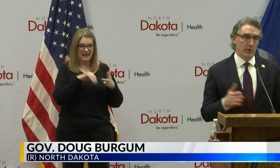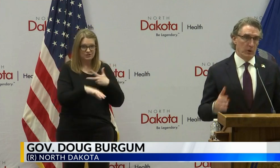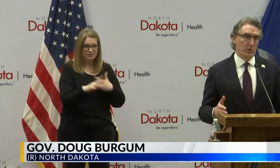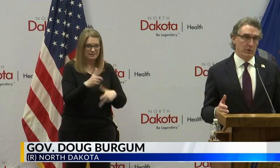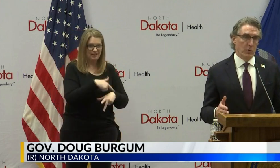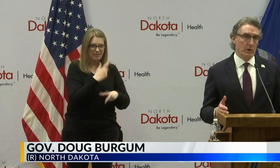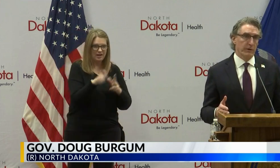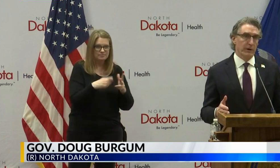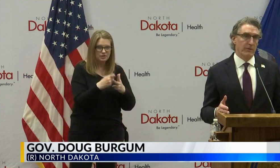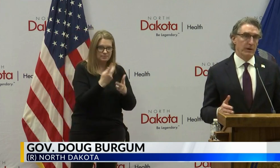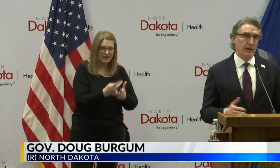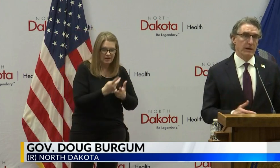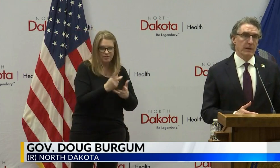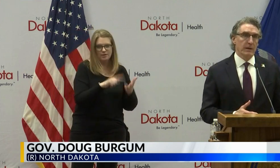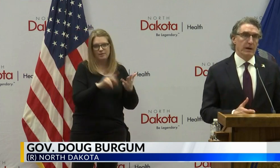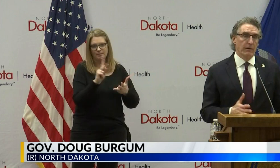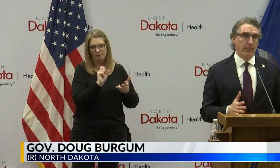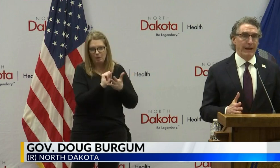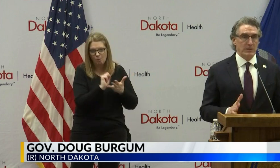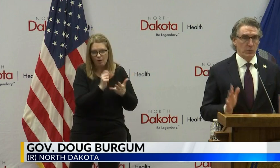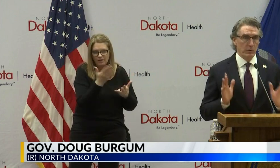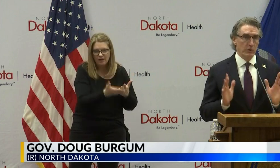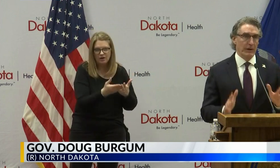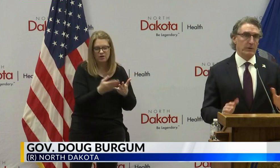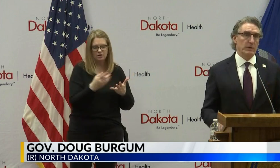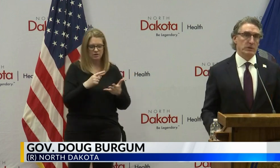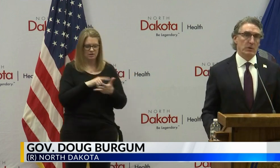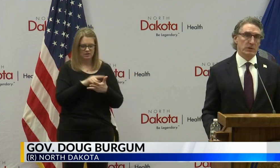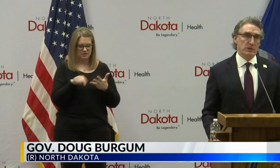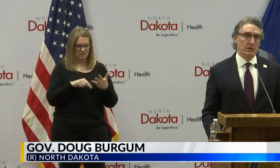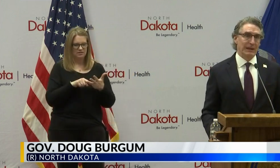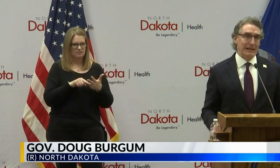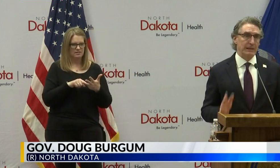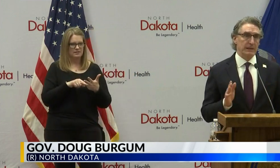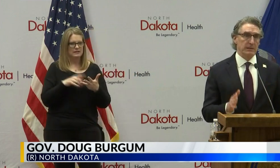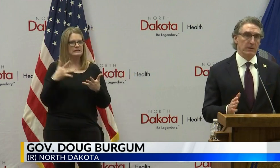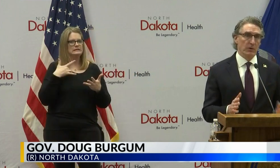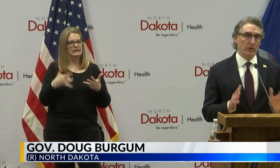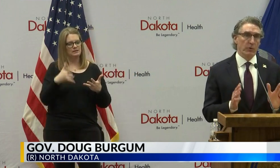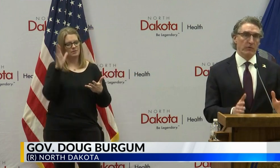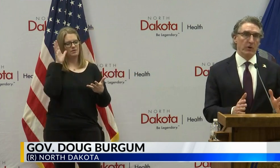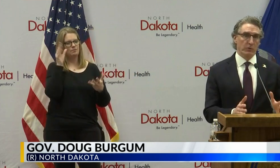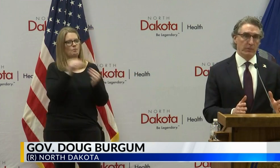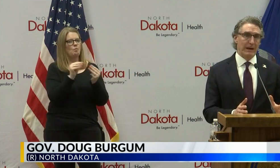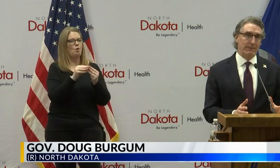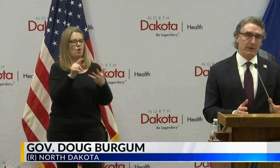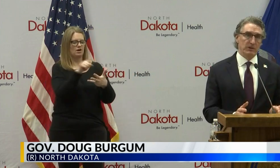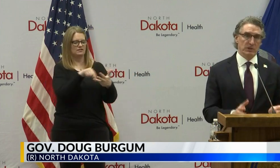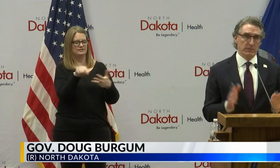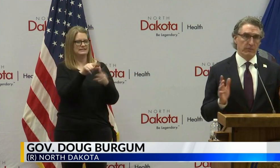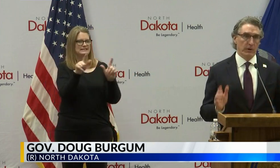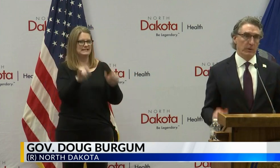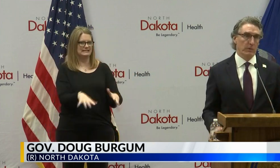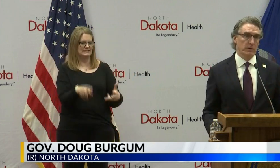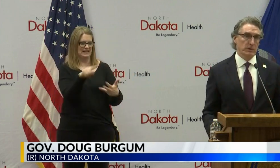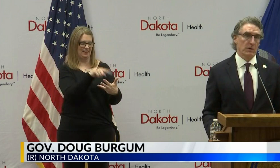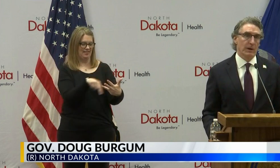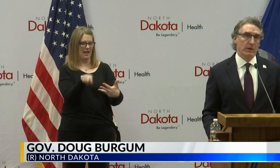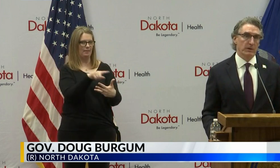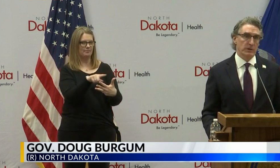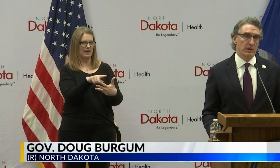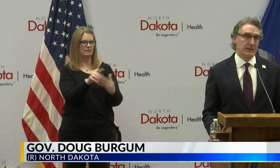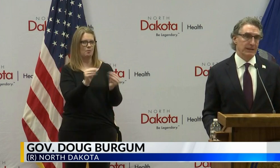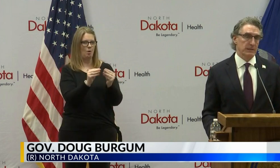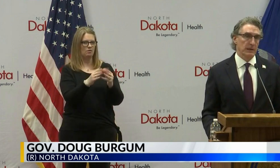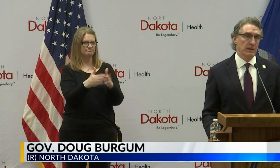the people that are going to work there every day, that's what we would direct resources likely to those more vulnerable populations before we would just